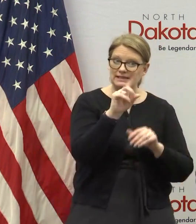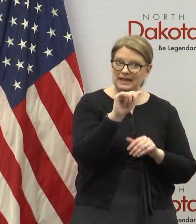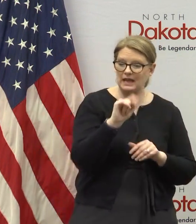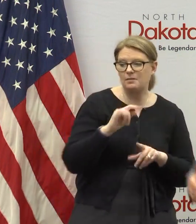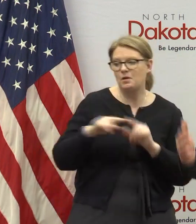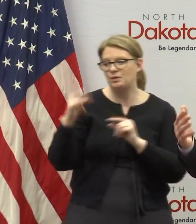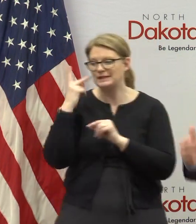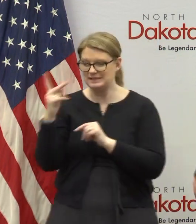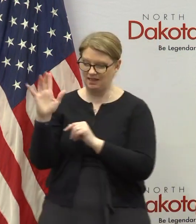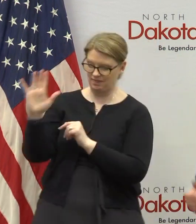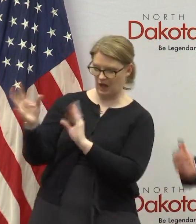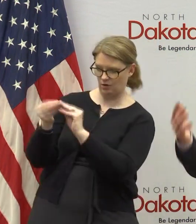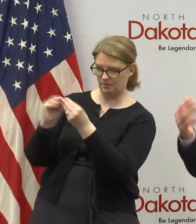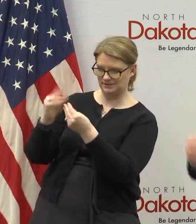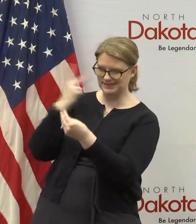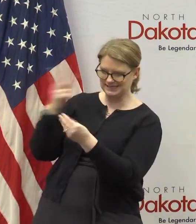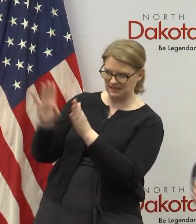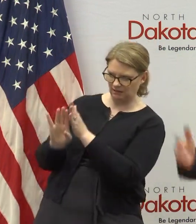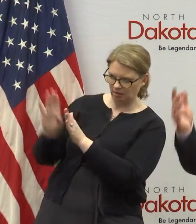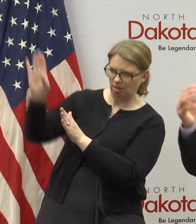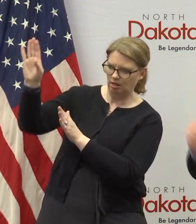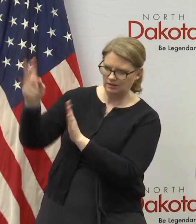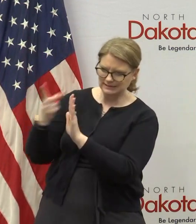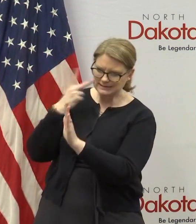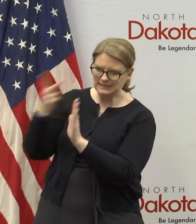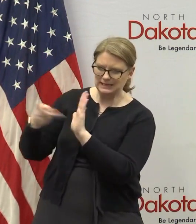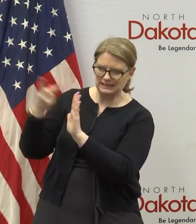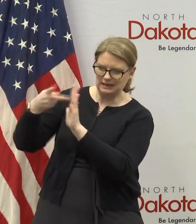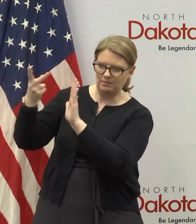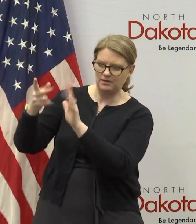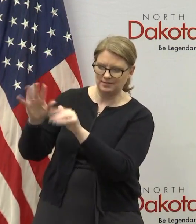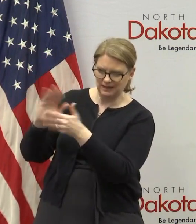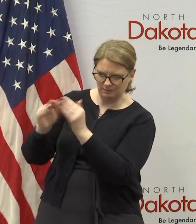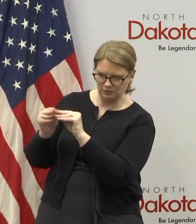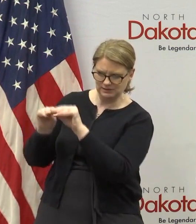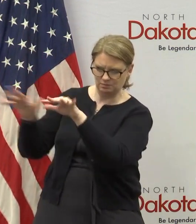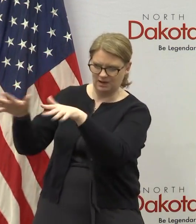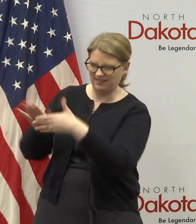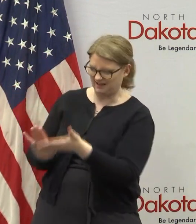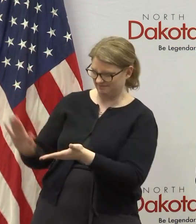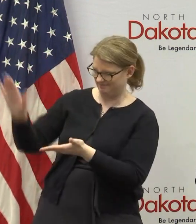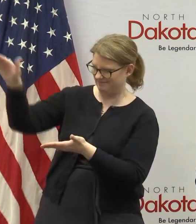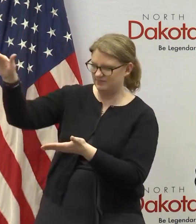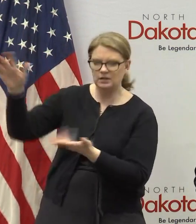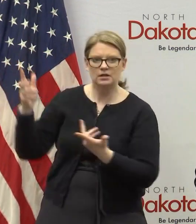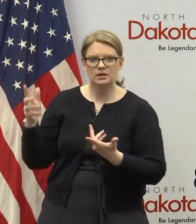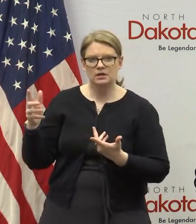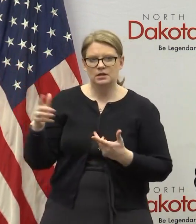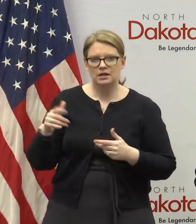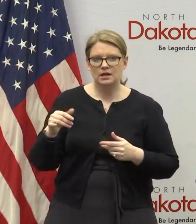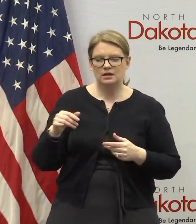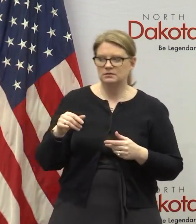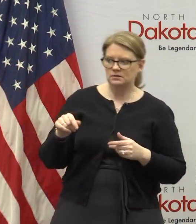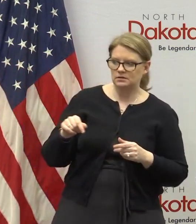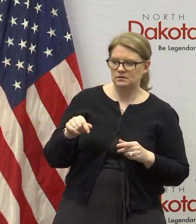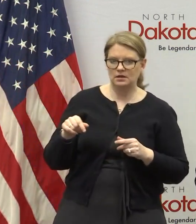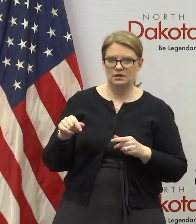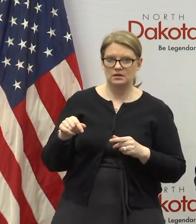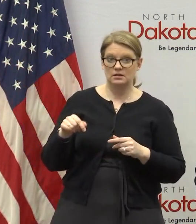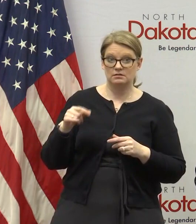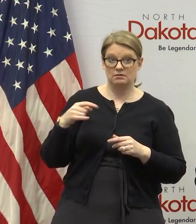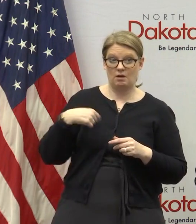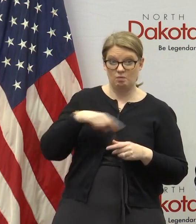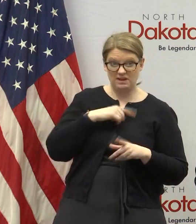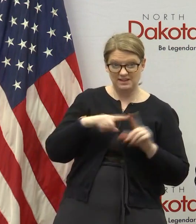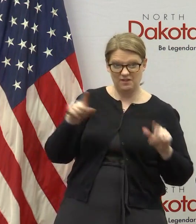those other states and we can see the increase we can see the doubling we can see the community spread and you can project that we are not different from those